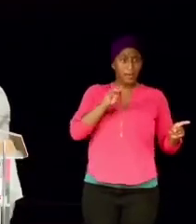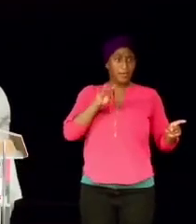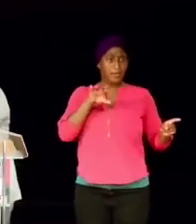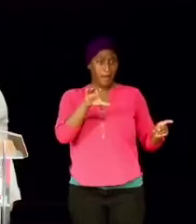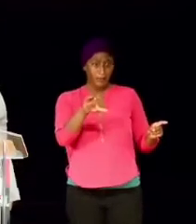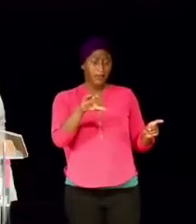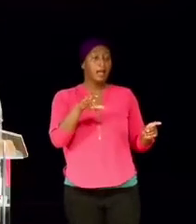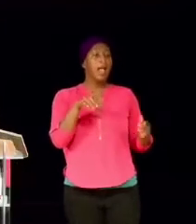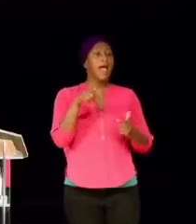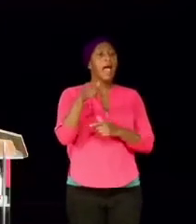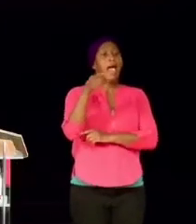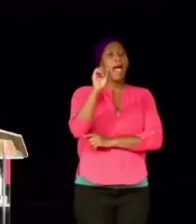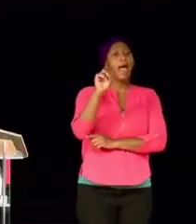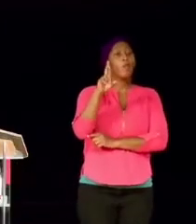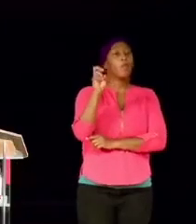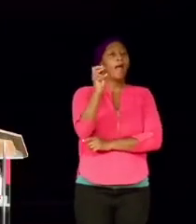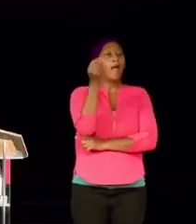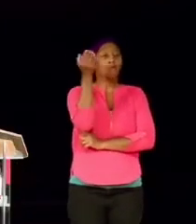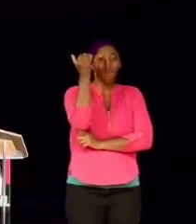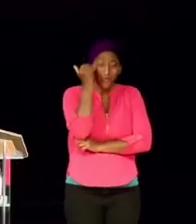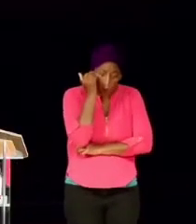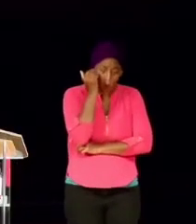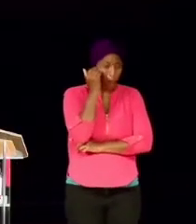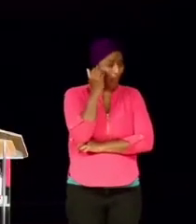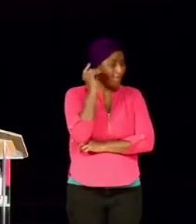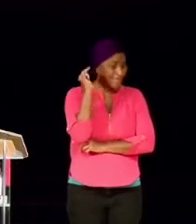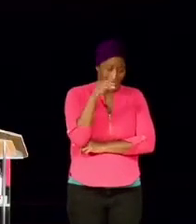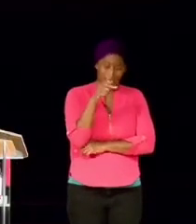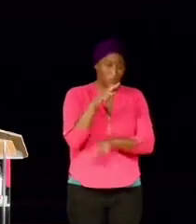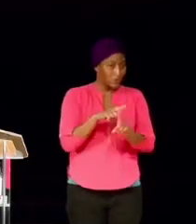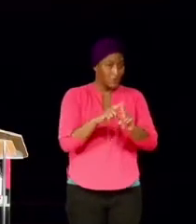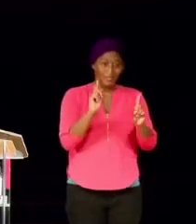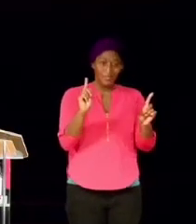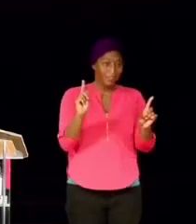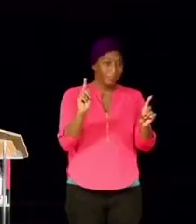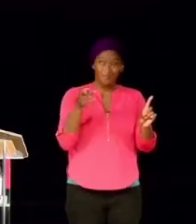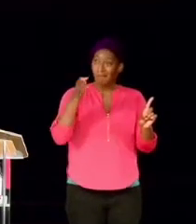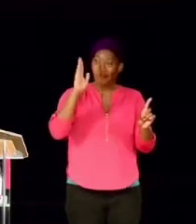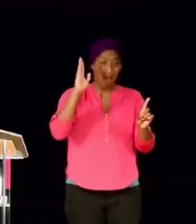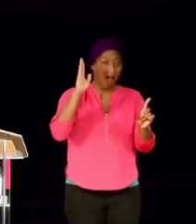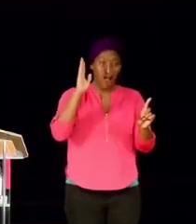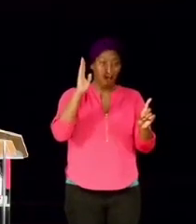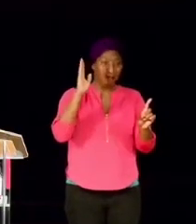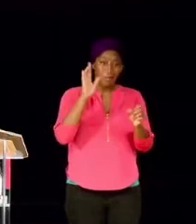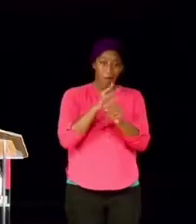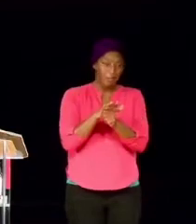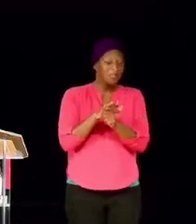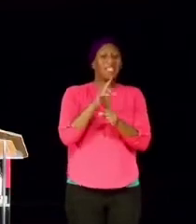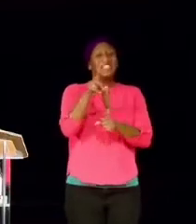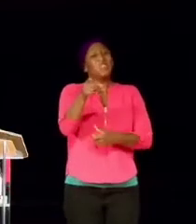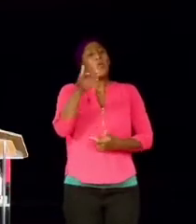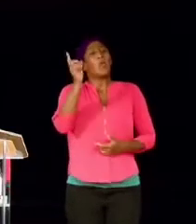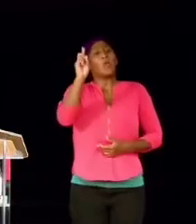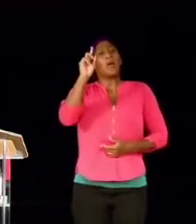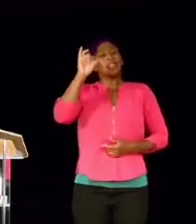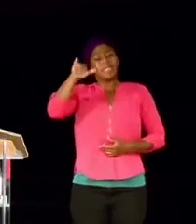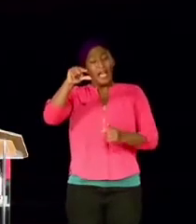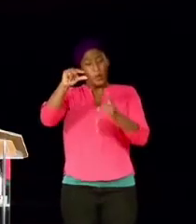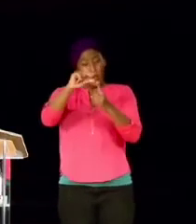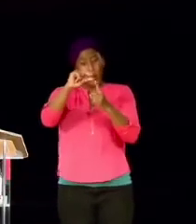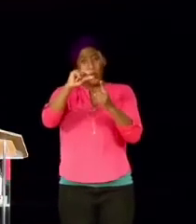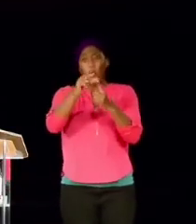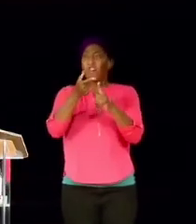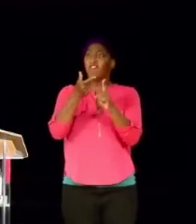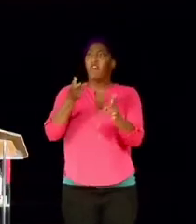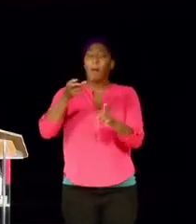How does he know it? Because he had a word from the Lord. I'm glad you're asking, where is this word from the Lord? It's still in your Bible